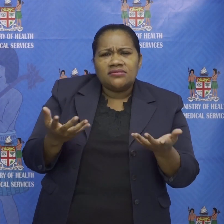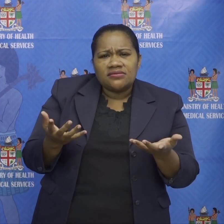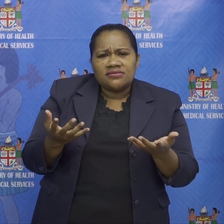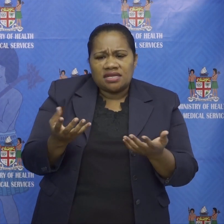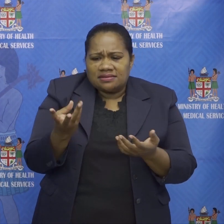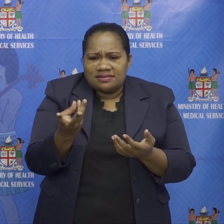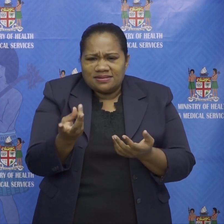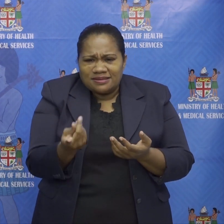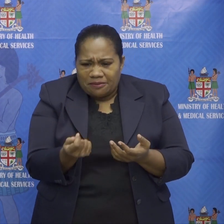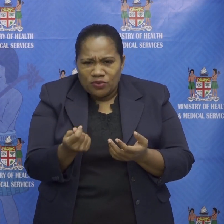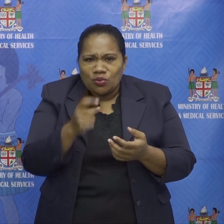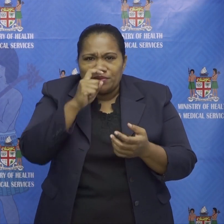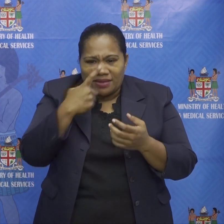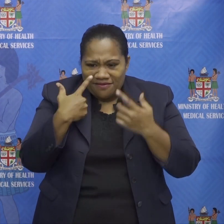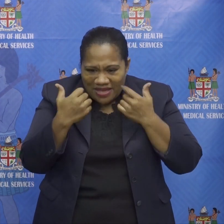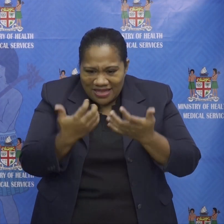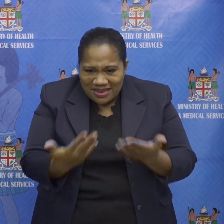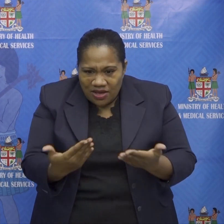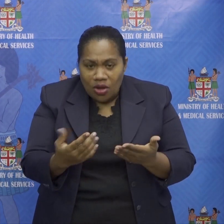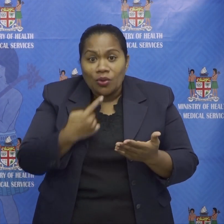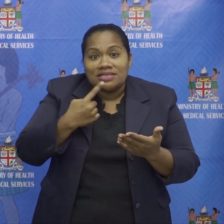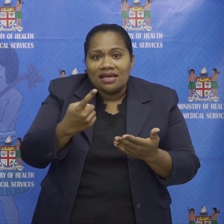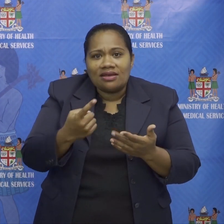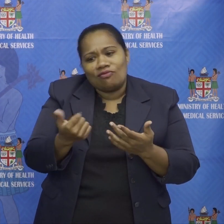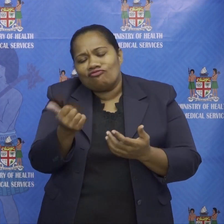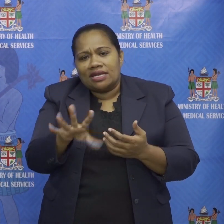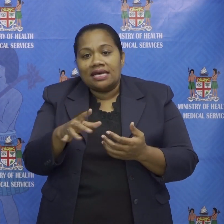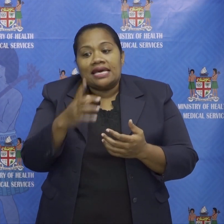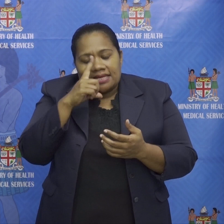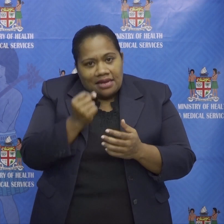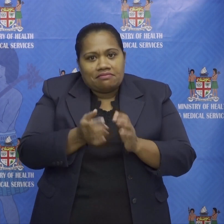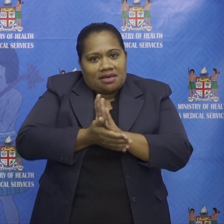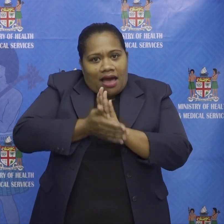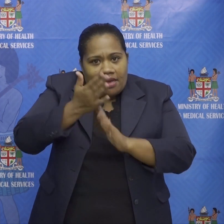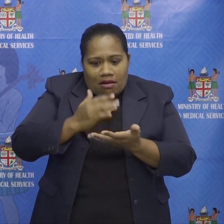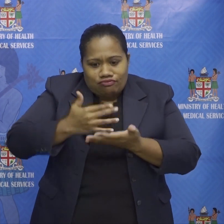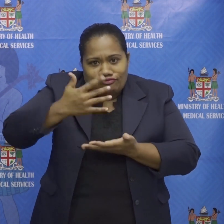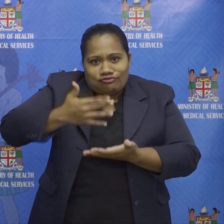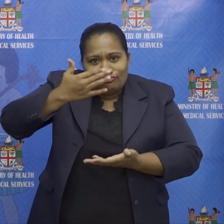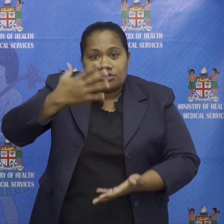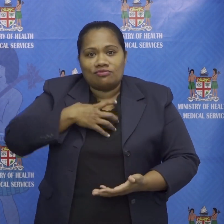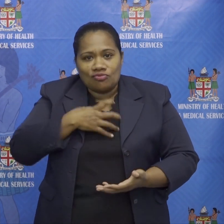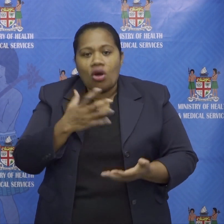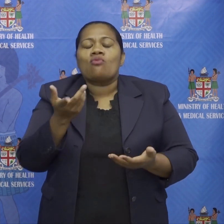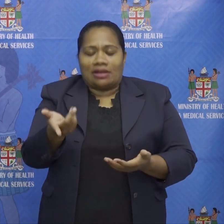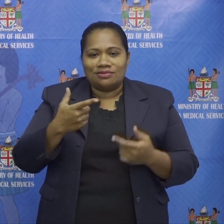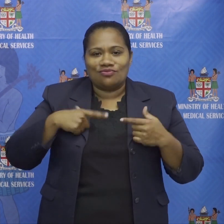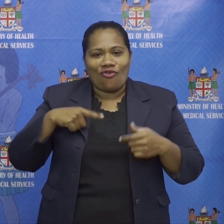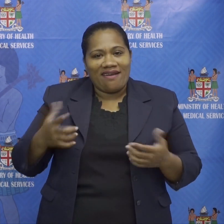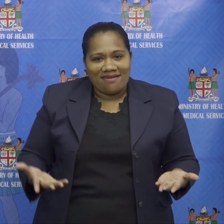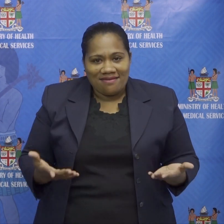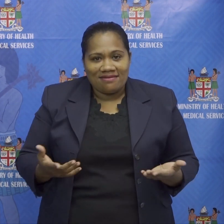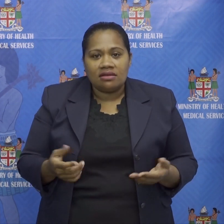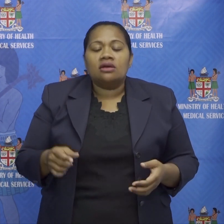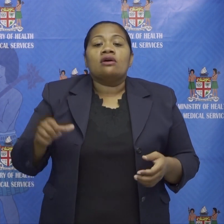be higher and that's precisely why for your health and the health of your loved ones you should be